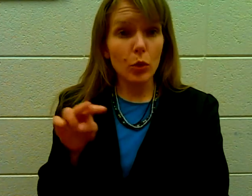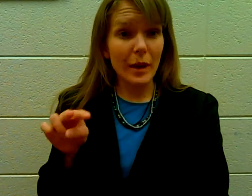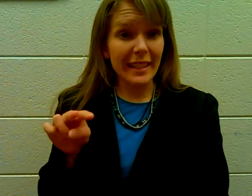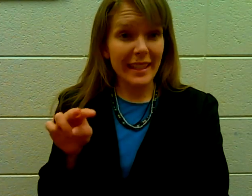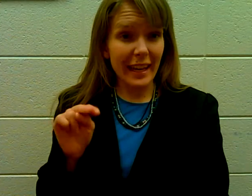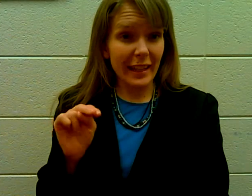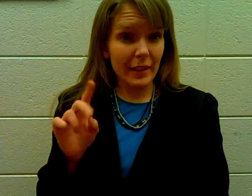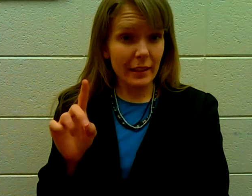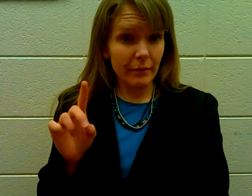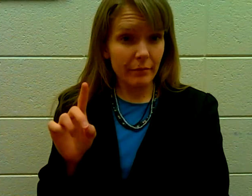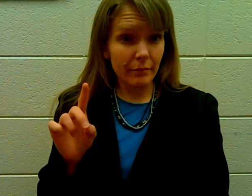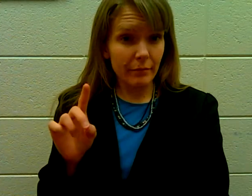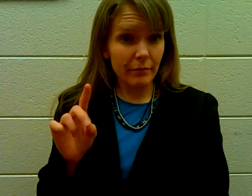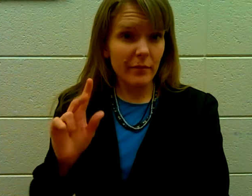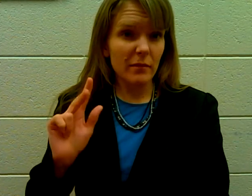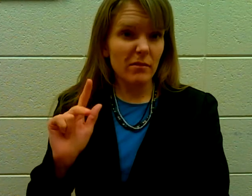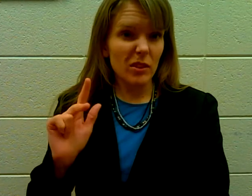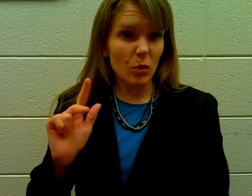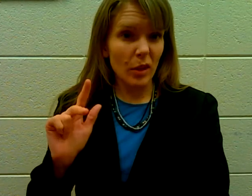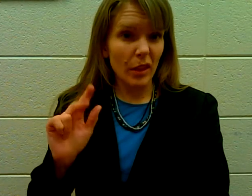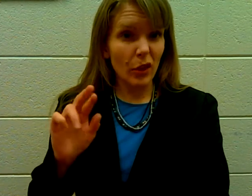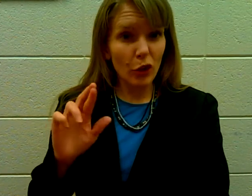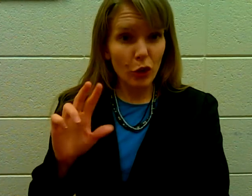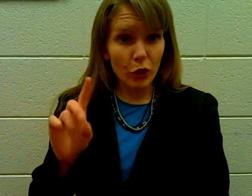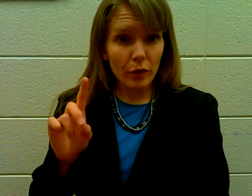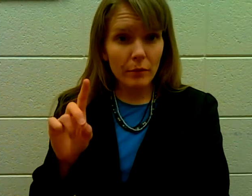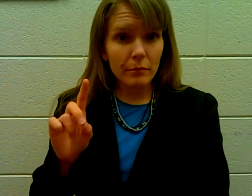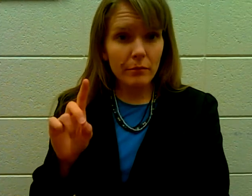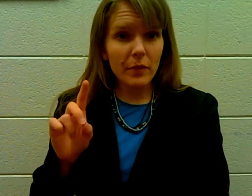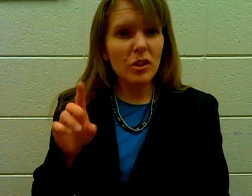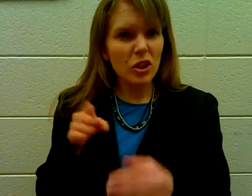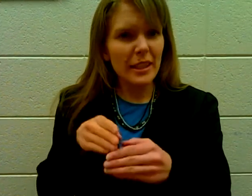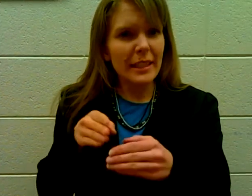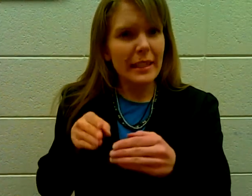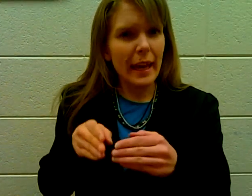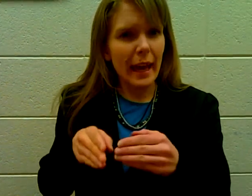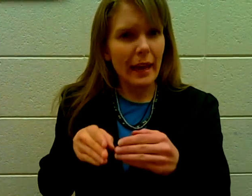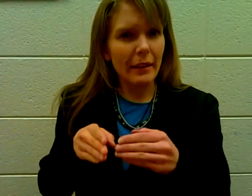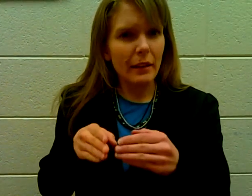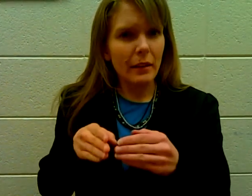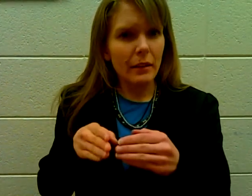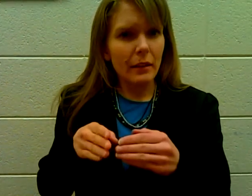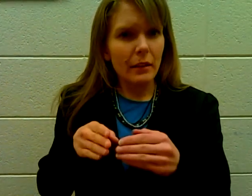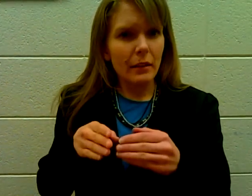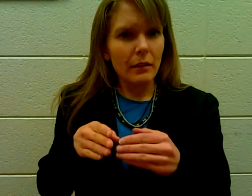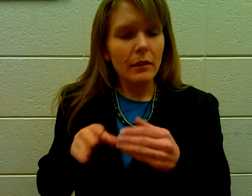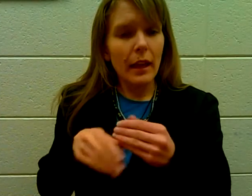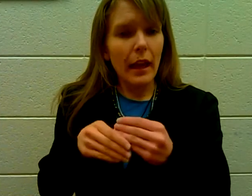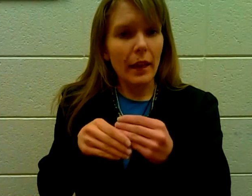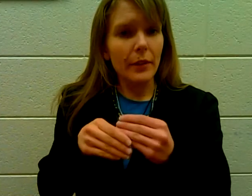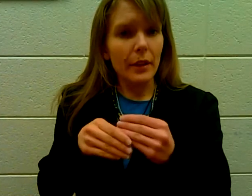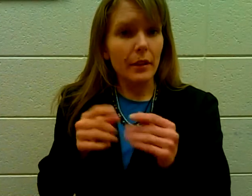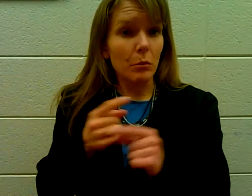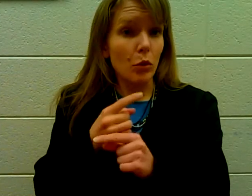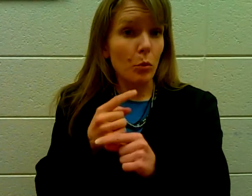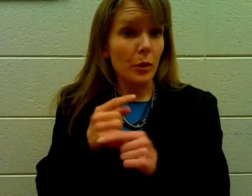twenty-second. Twenty-third. Just need to add. Add. The appropriate.